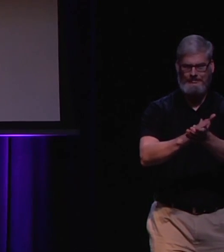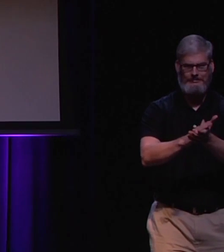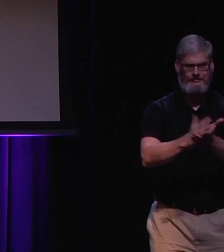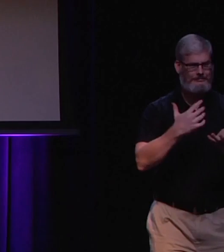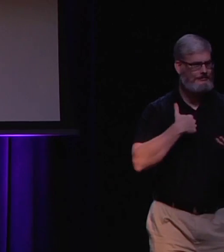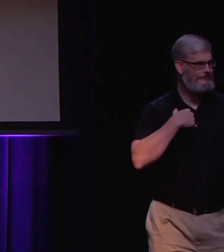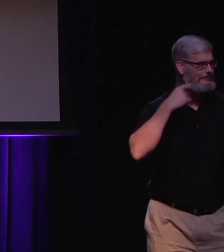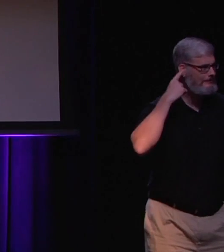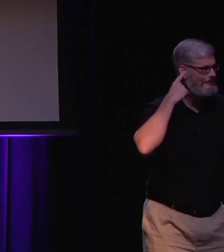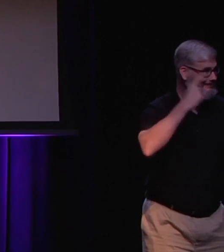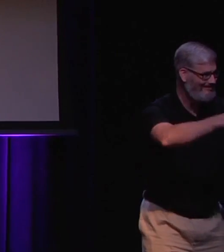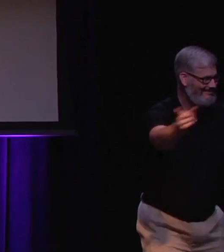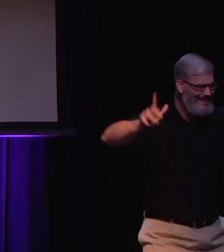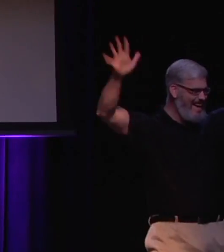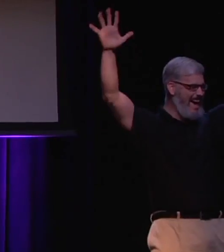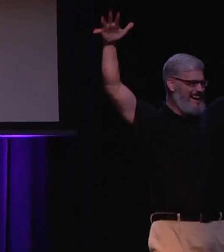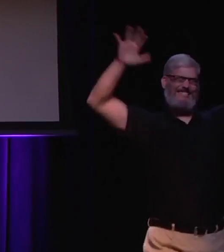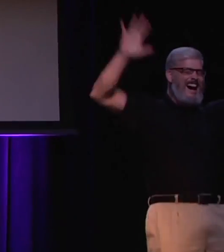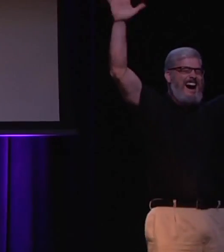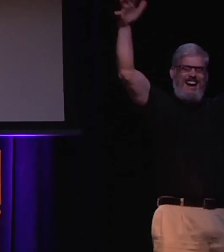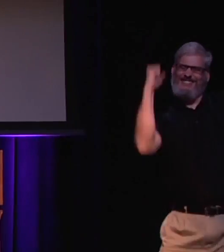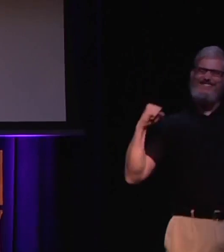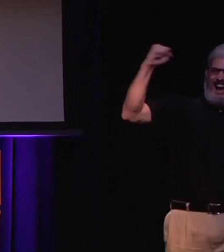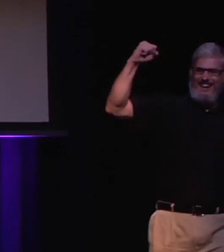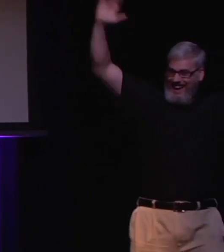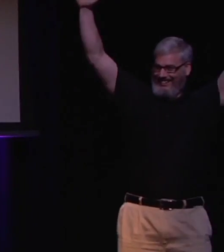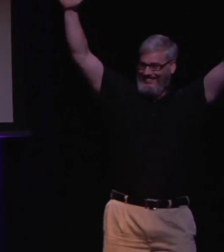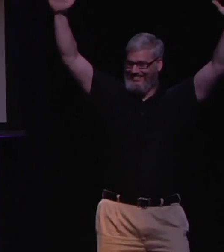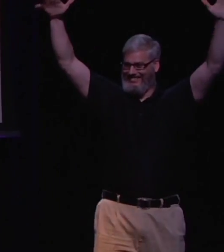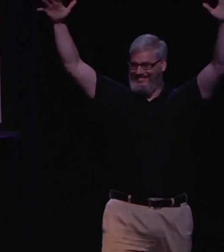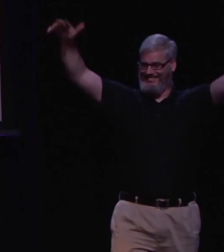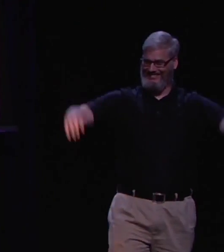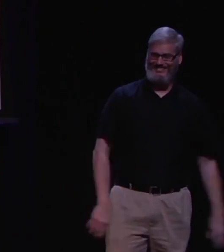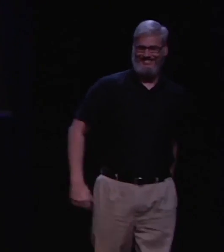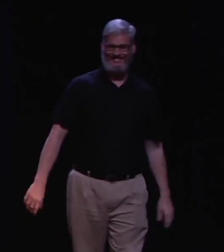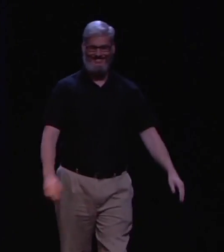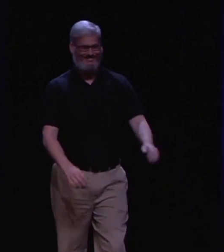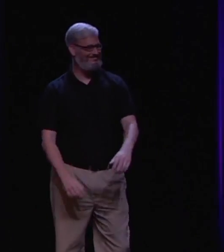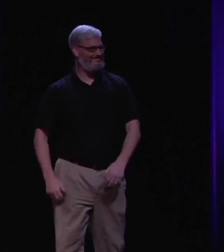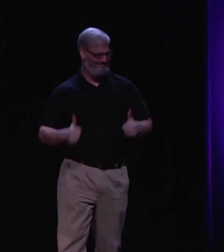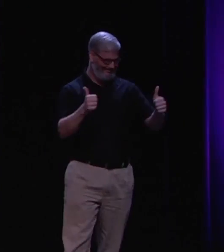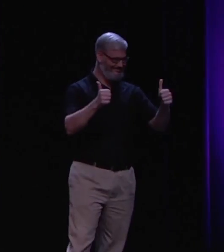little bit clapping. don't really hear it, but I do appreciate it, so thank you. Give me a little bit of energy here. All right.